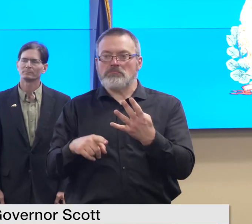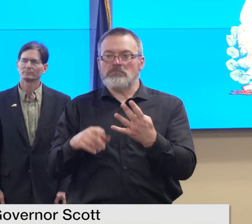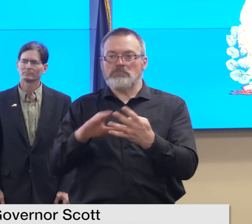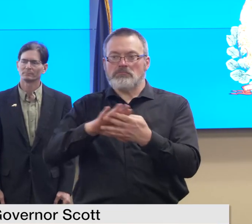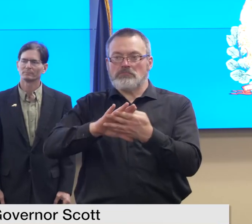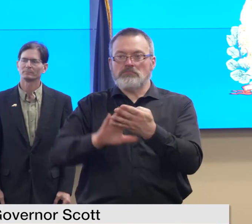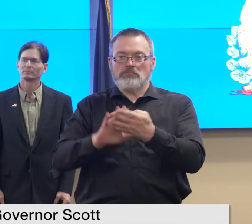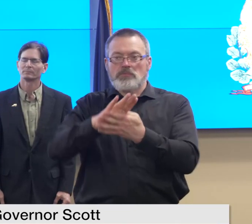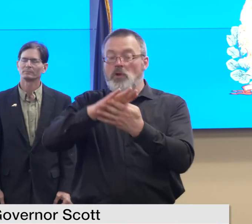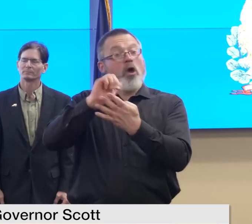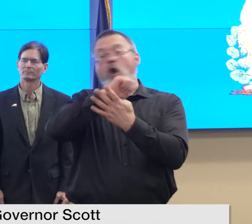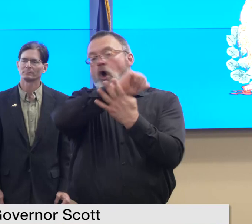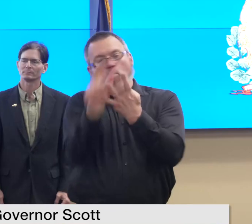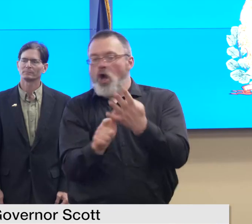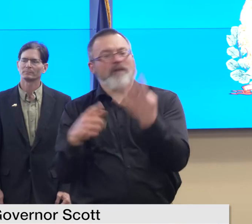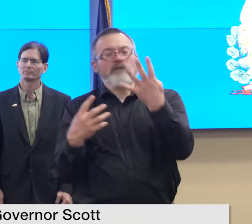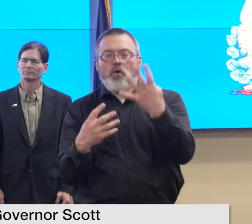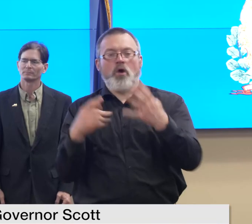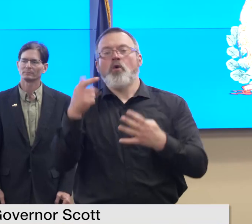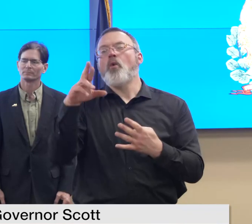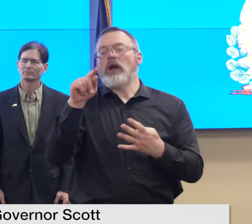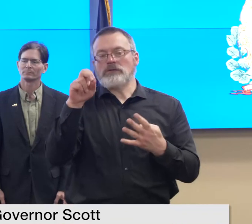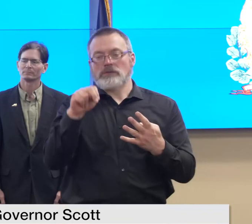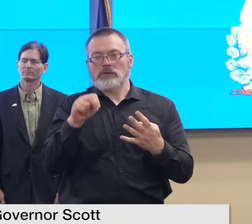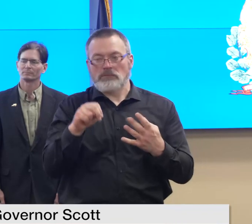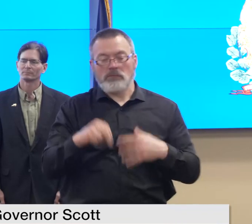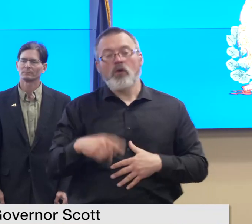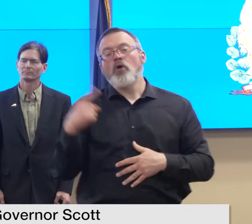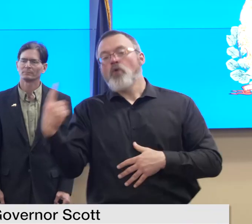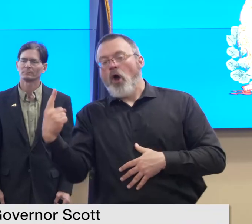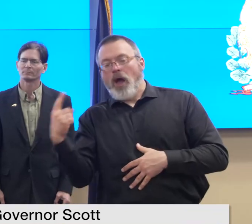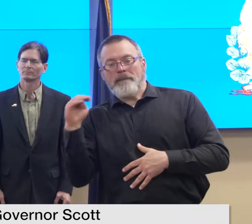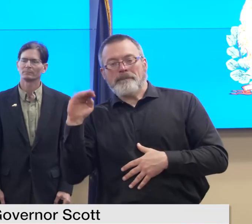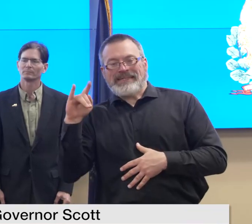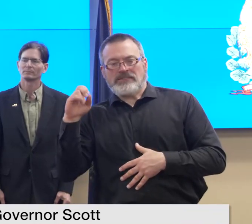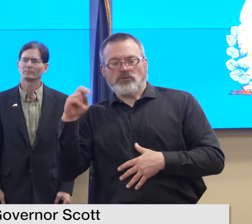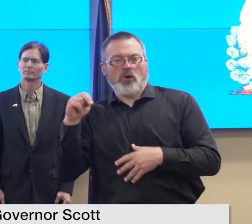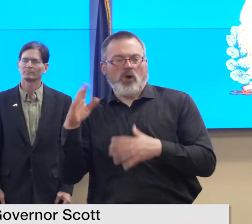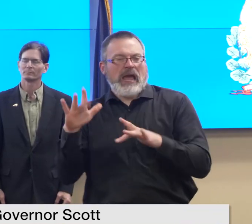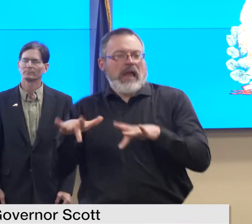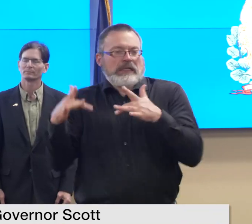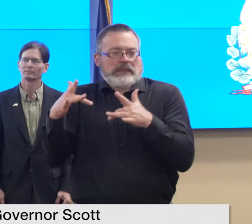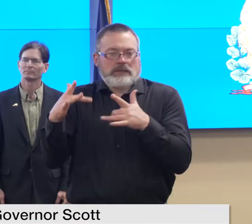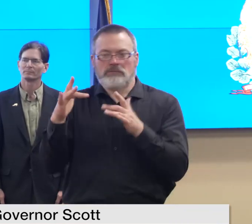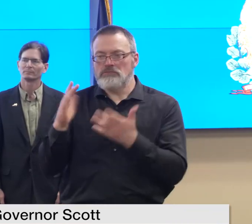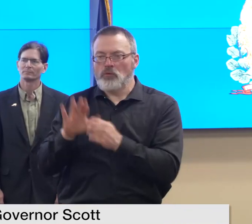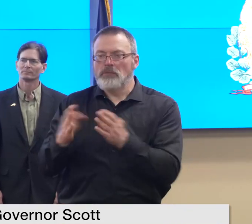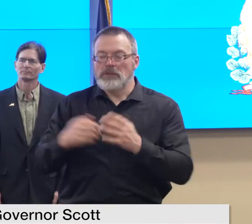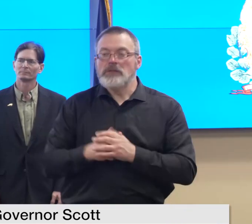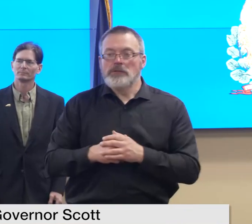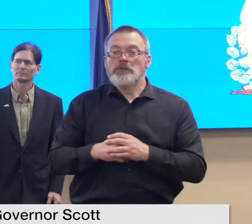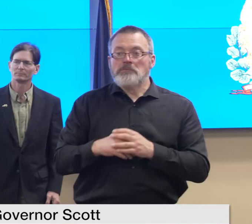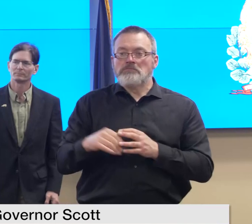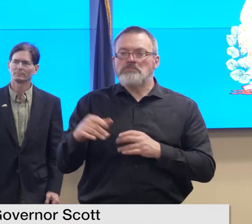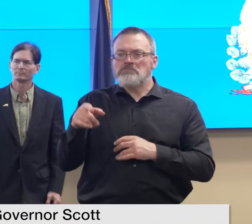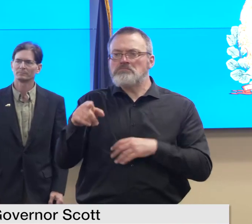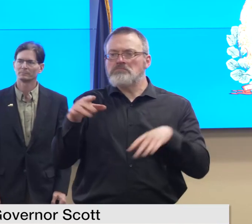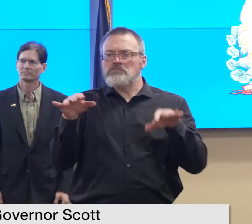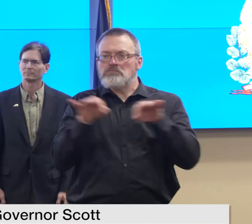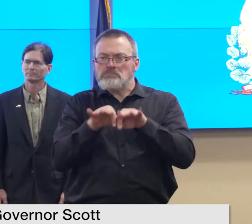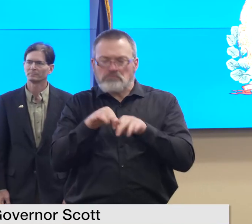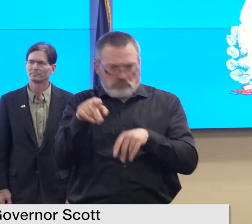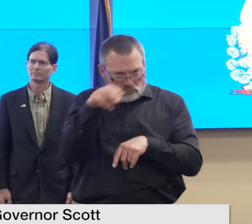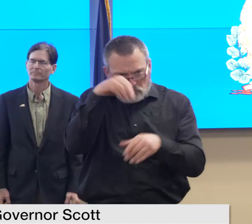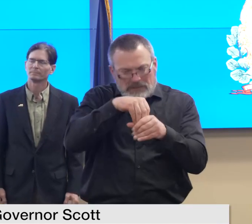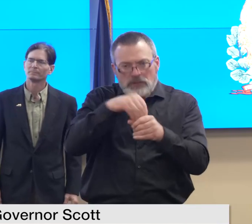hike or swim please check the state parks website or trail finder for the latest information on